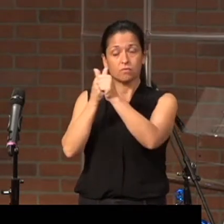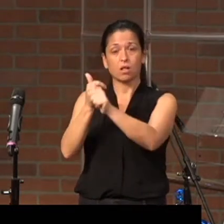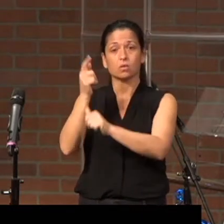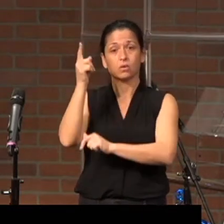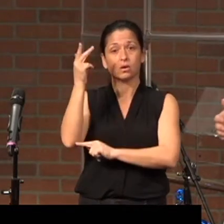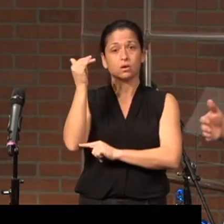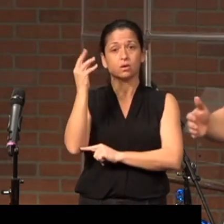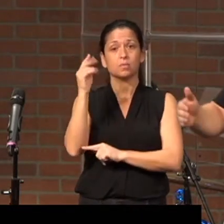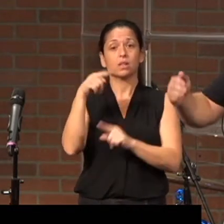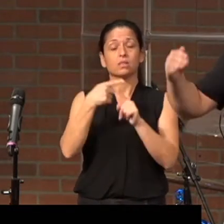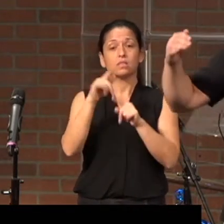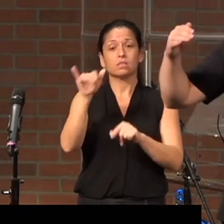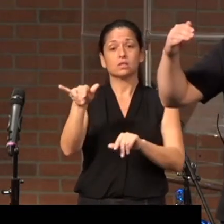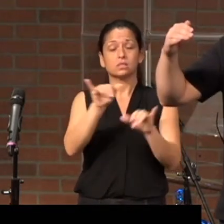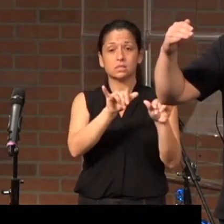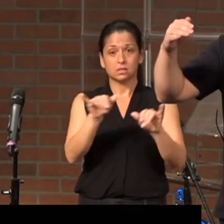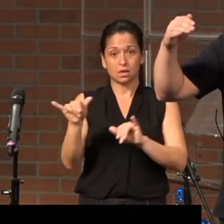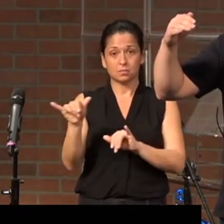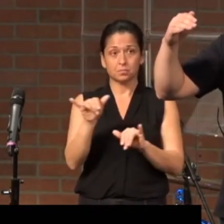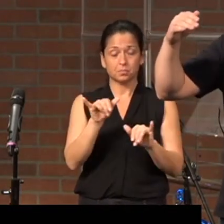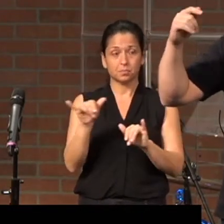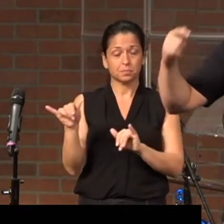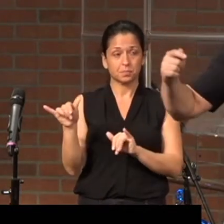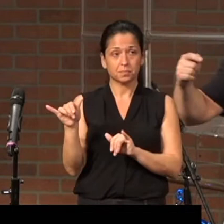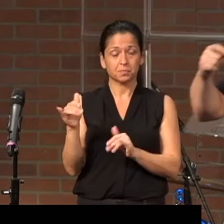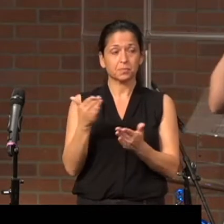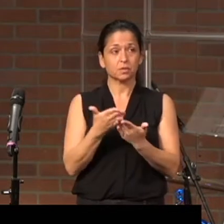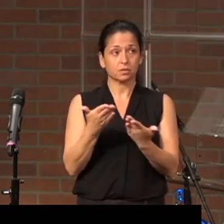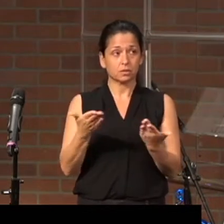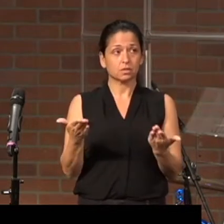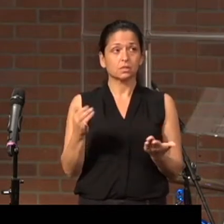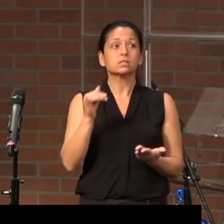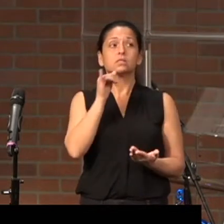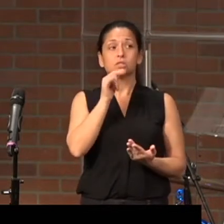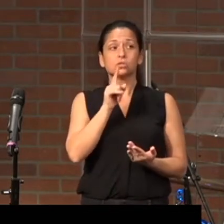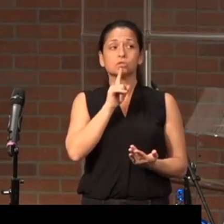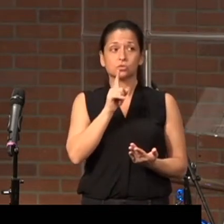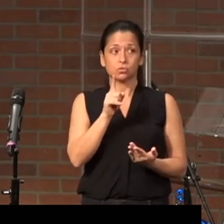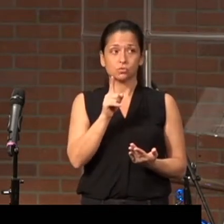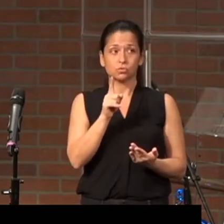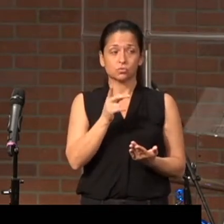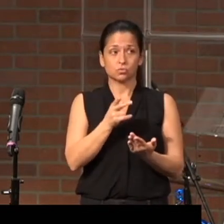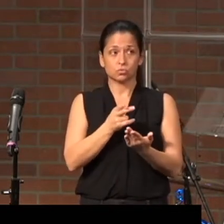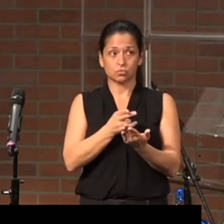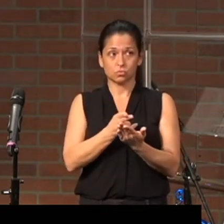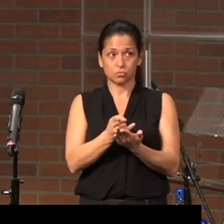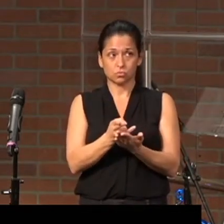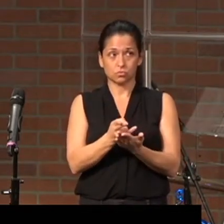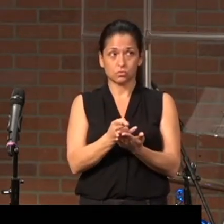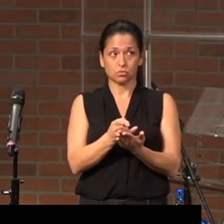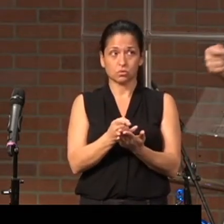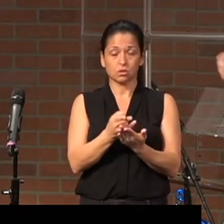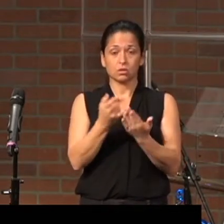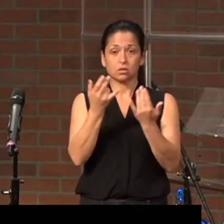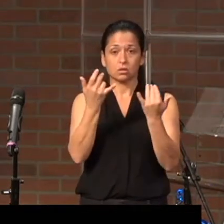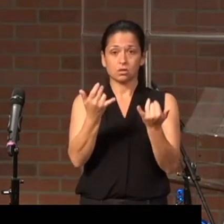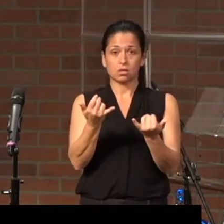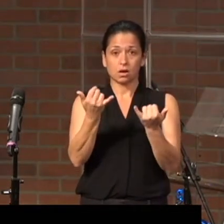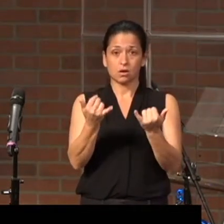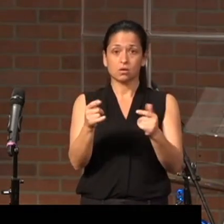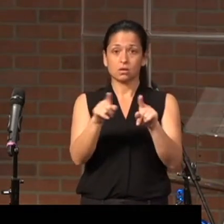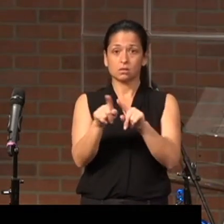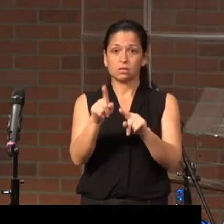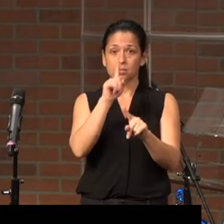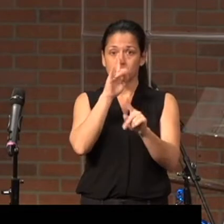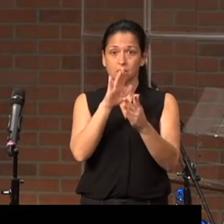then that same thing is true as a now believer in Jesus.